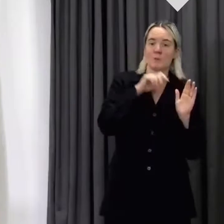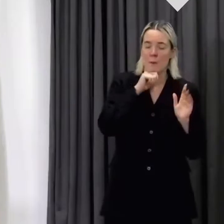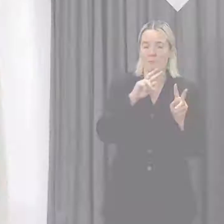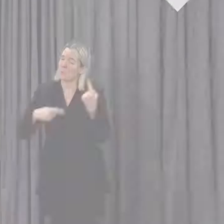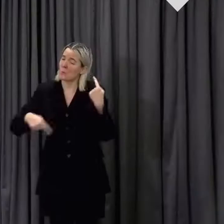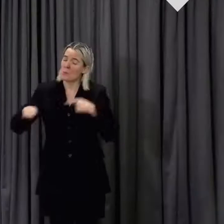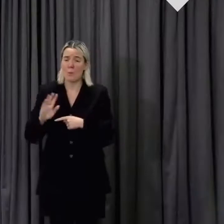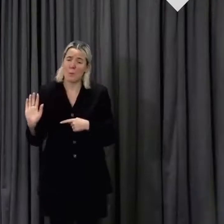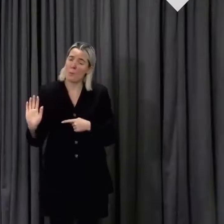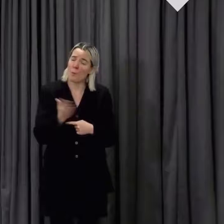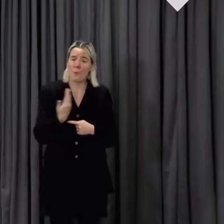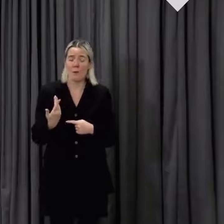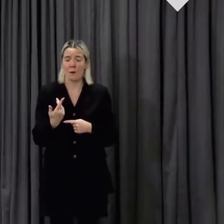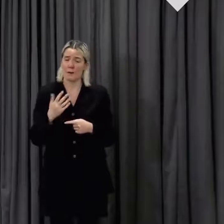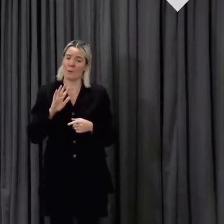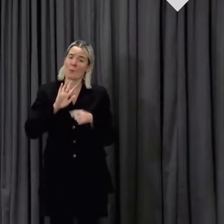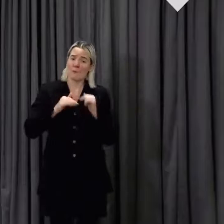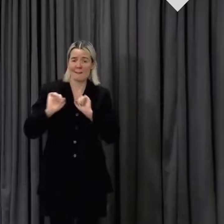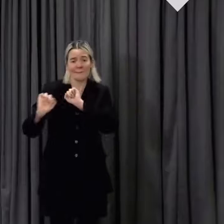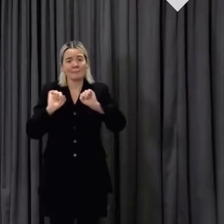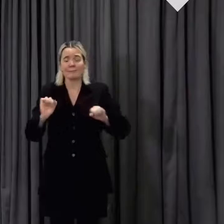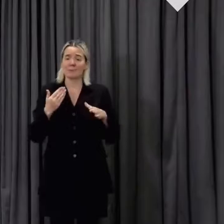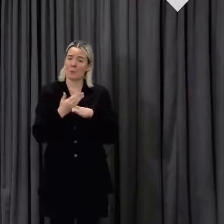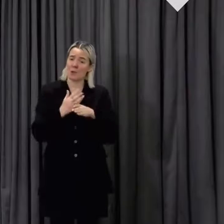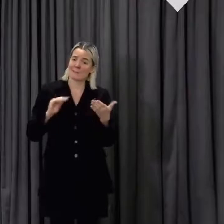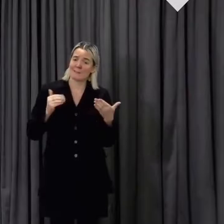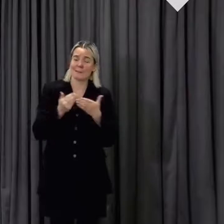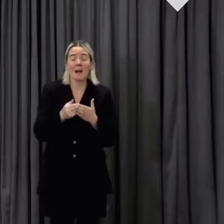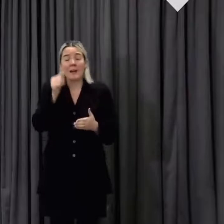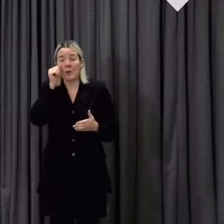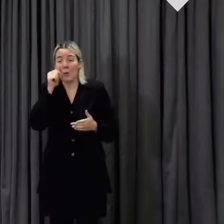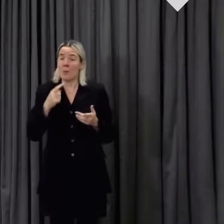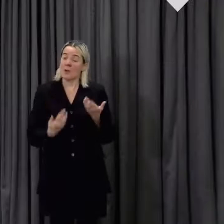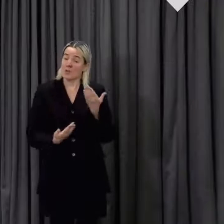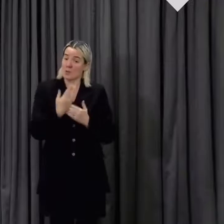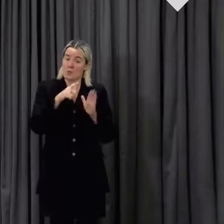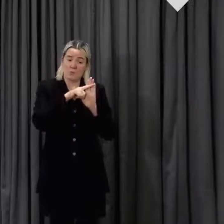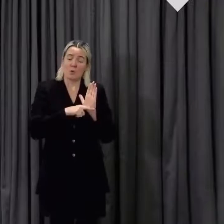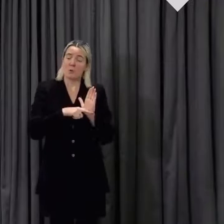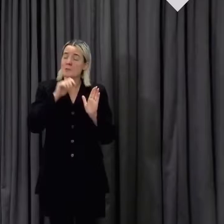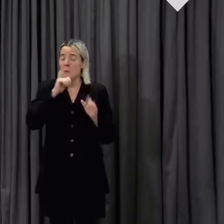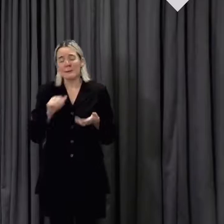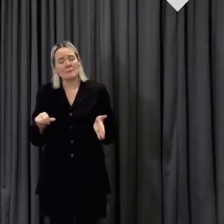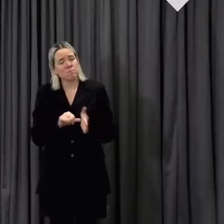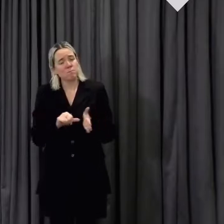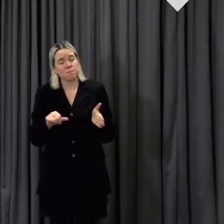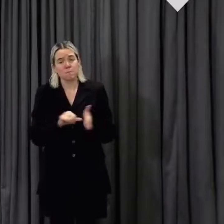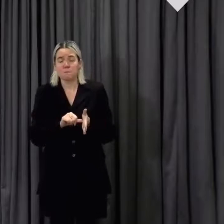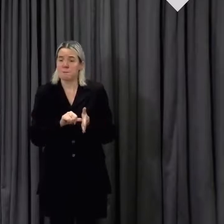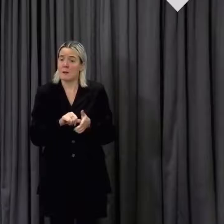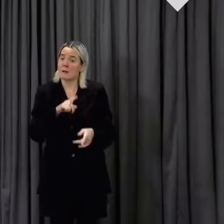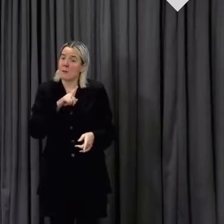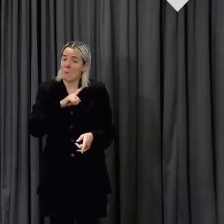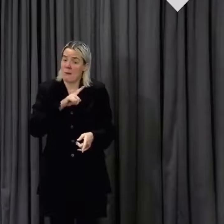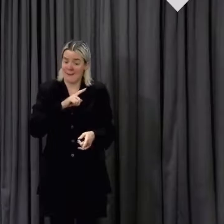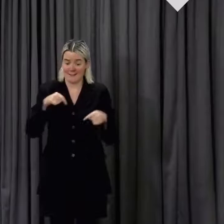And I know that these new restrictions will be difficult coming as they do at one of the busiest times of